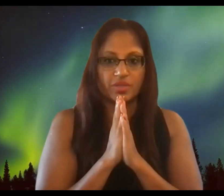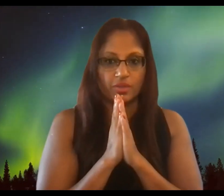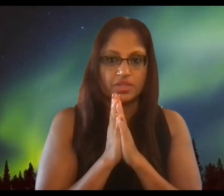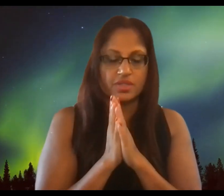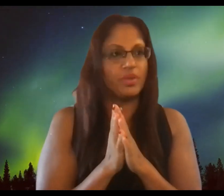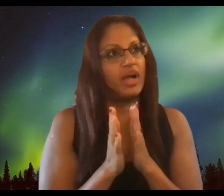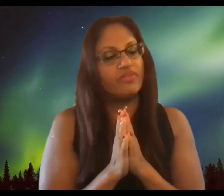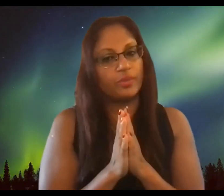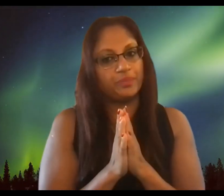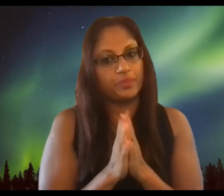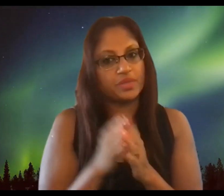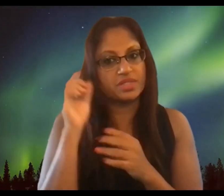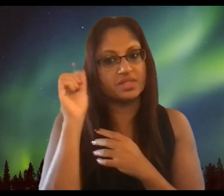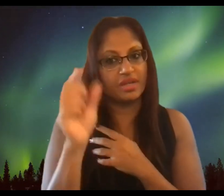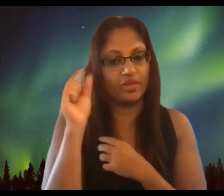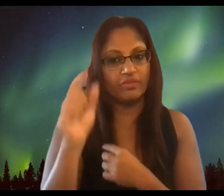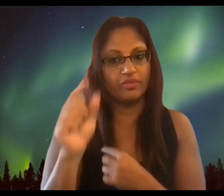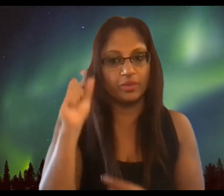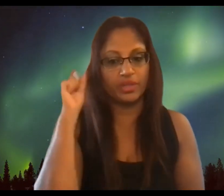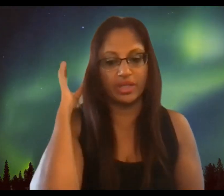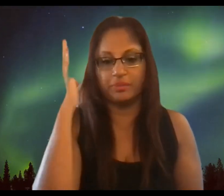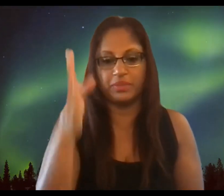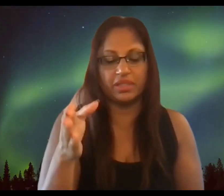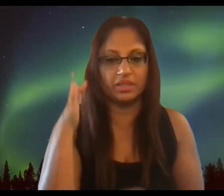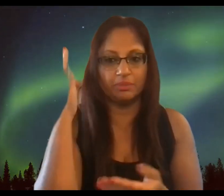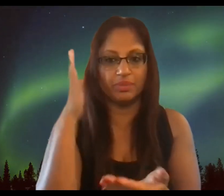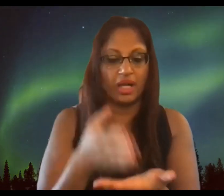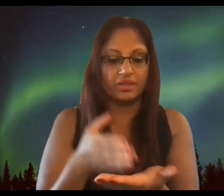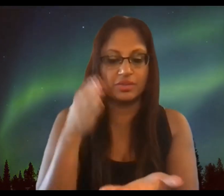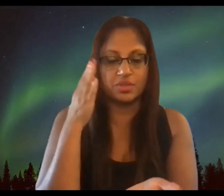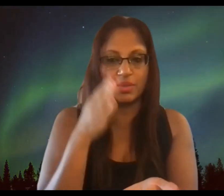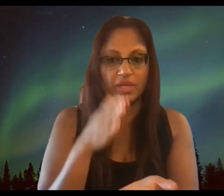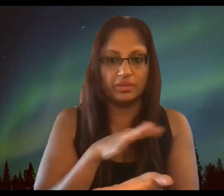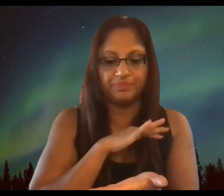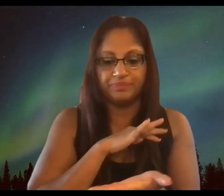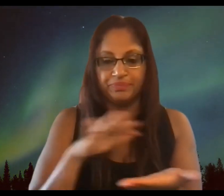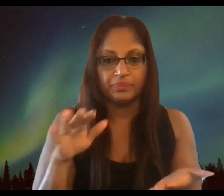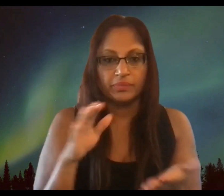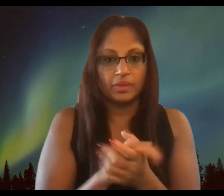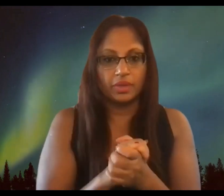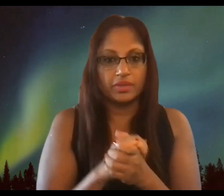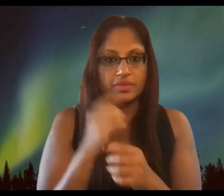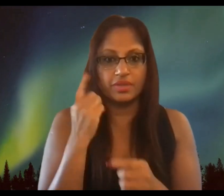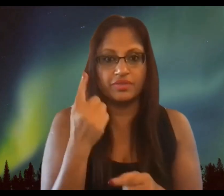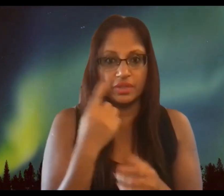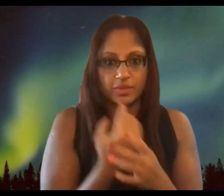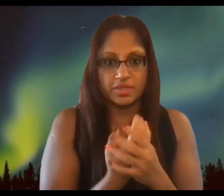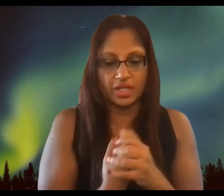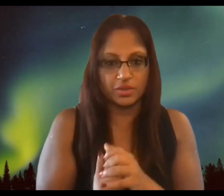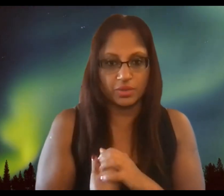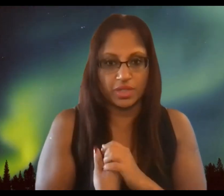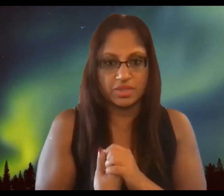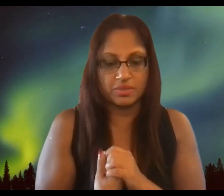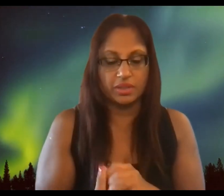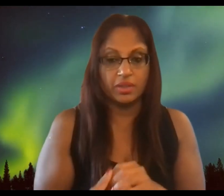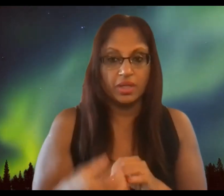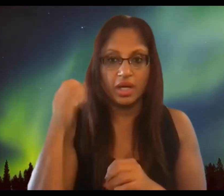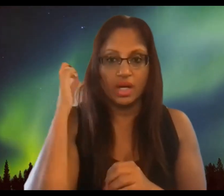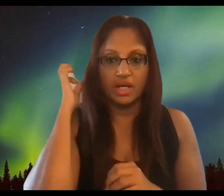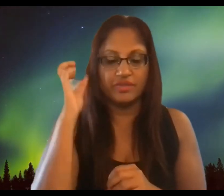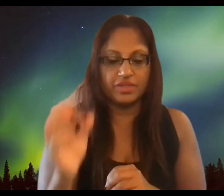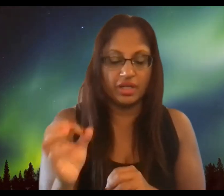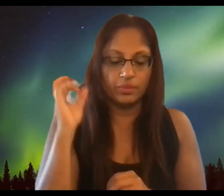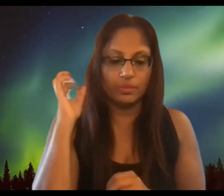harassment on this platform which is never ever okay i immediately block those men okay so deal with sexual harassment